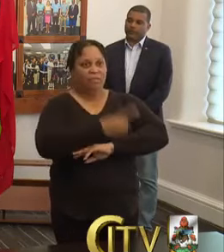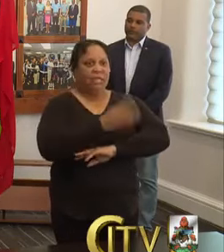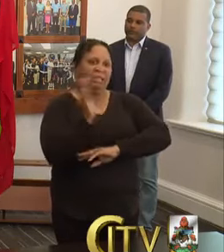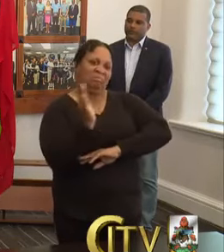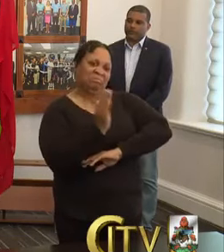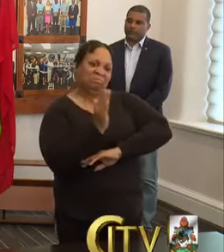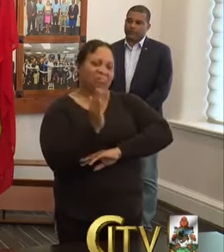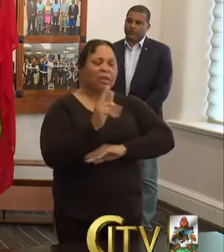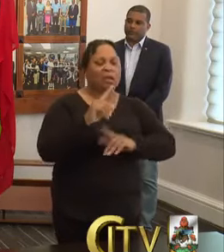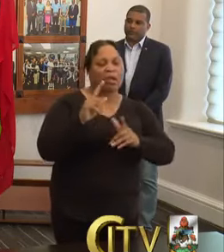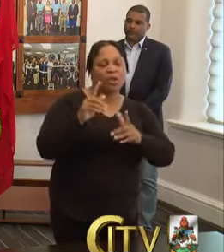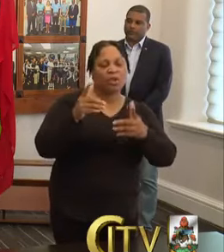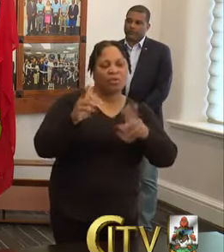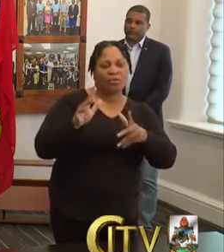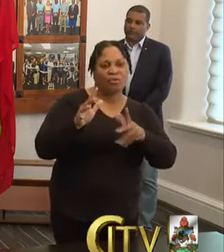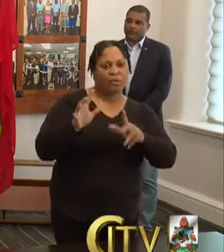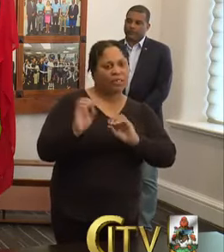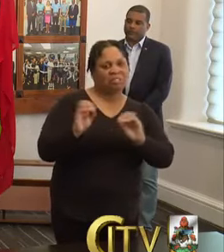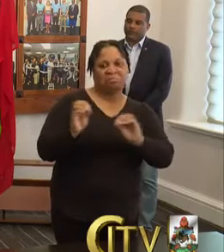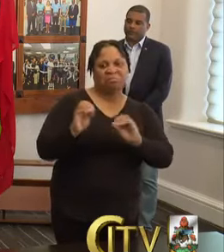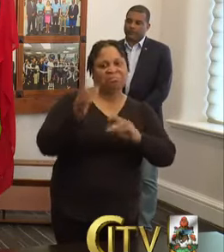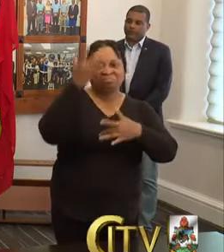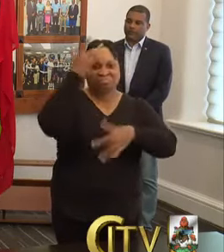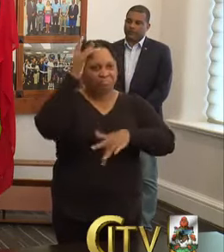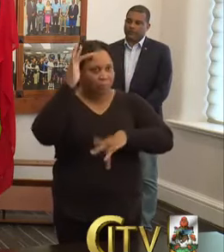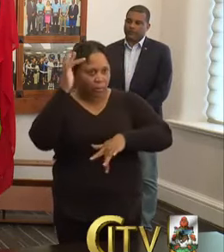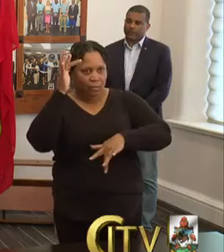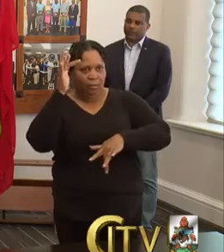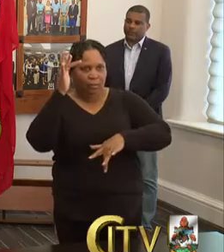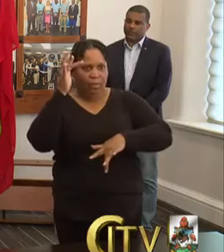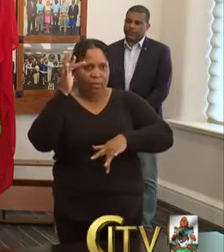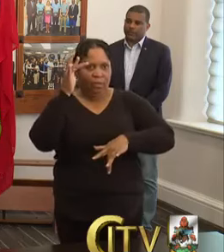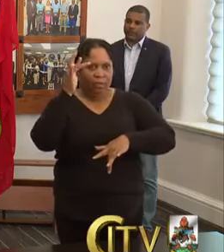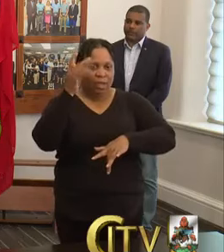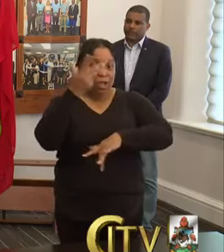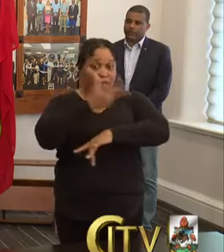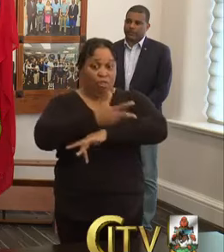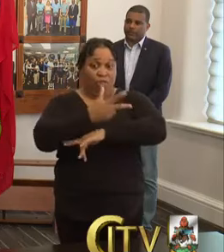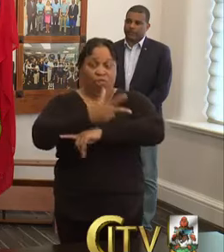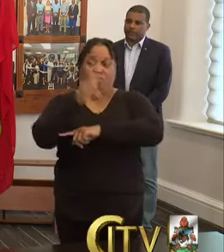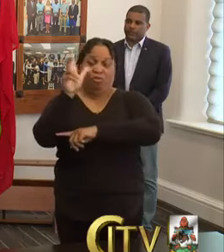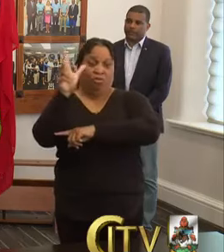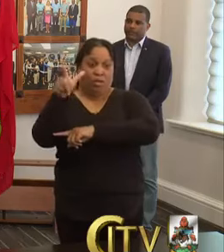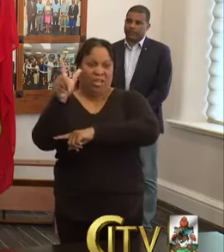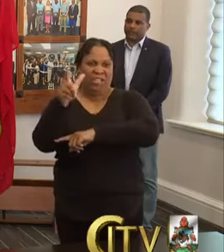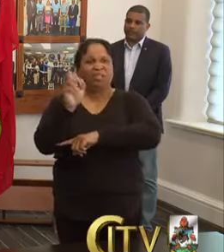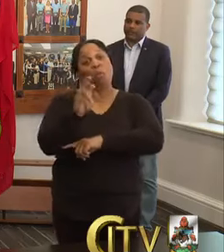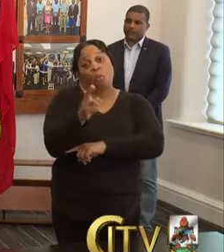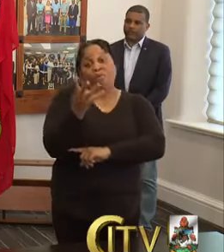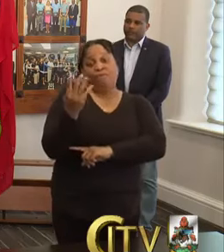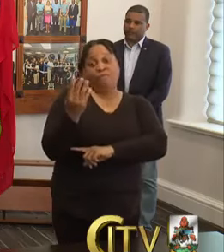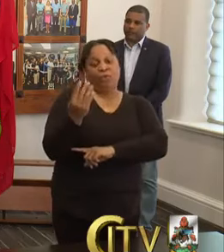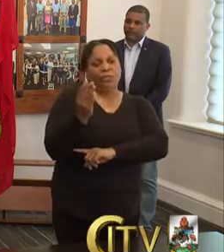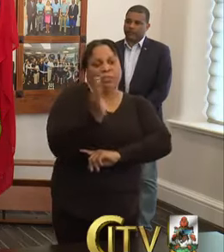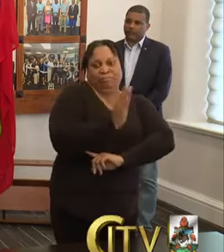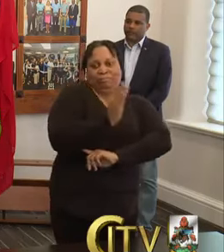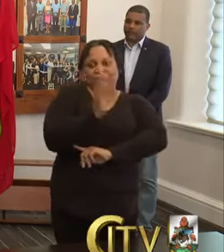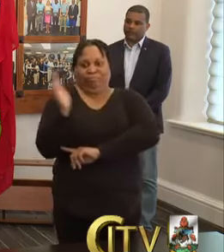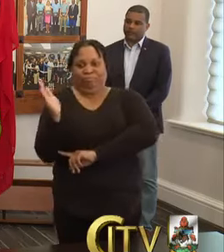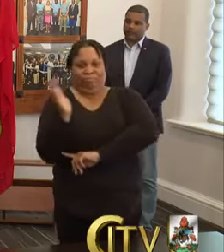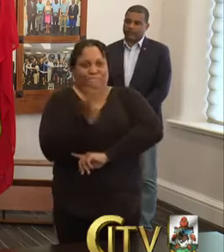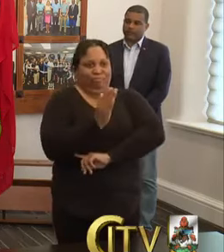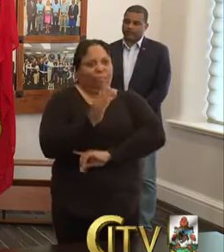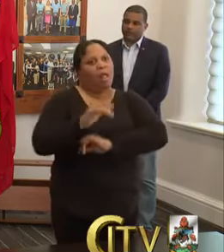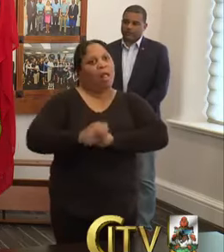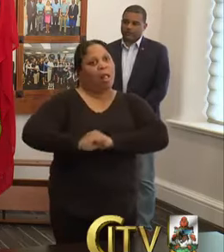finish the period of having no further symptoms, three days later or 14 days, whichever is the longest,